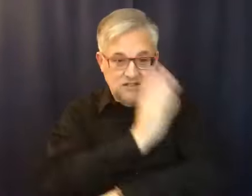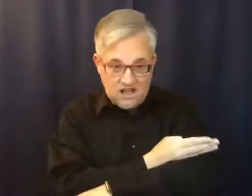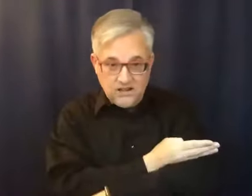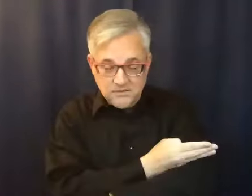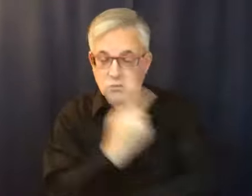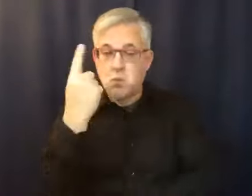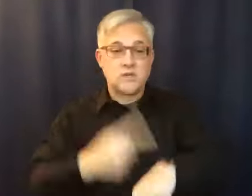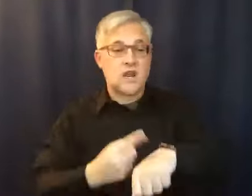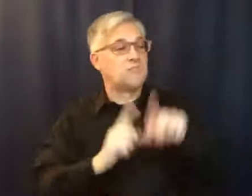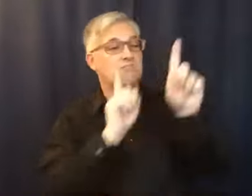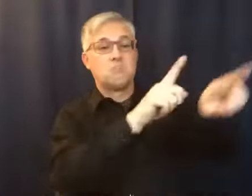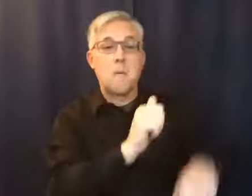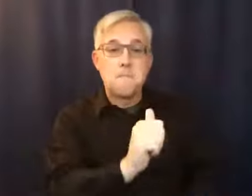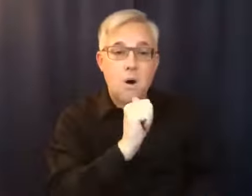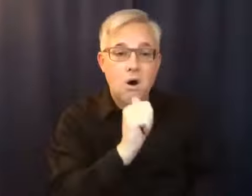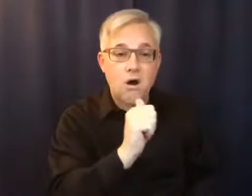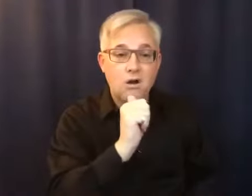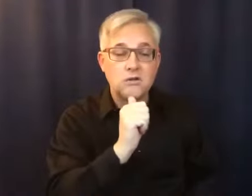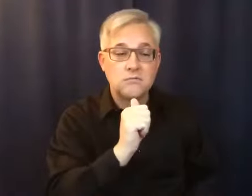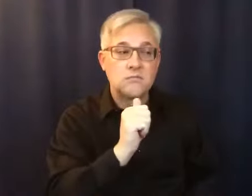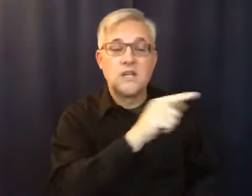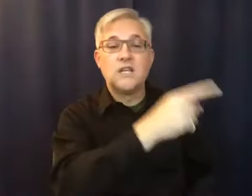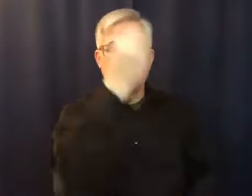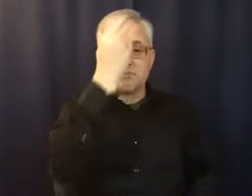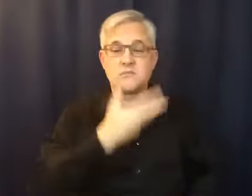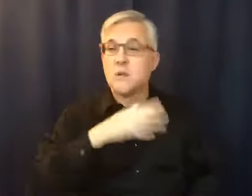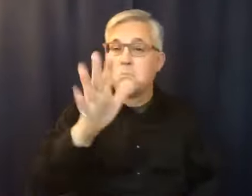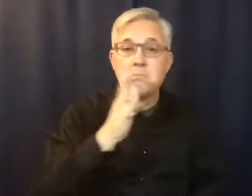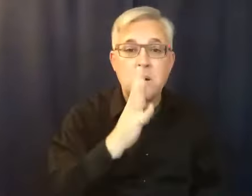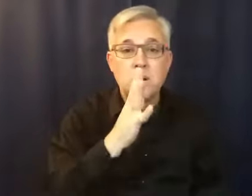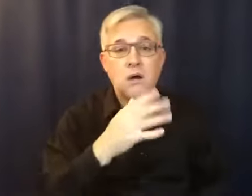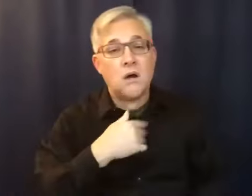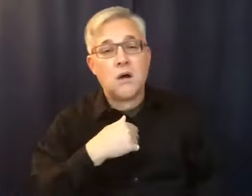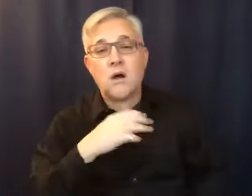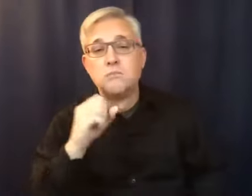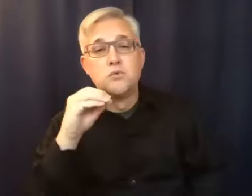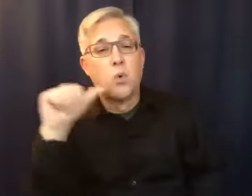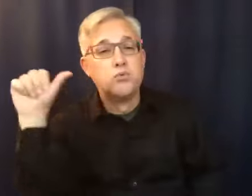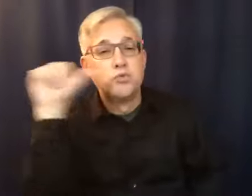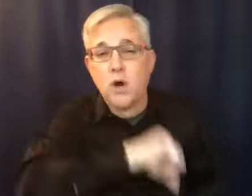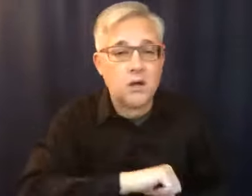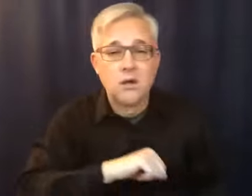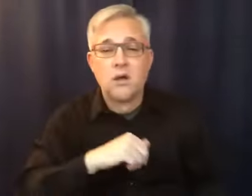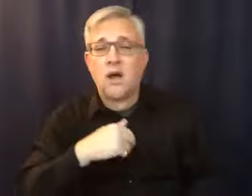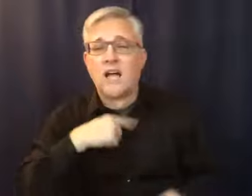one day. And he said, Mama, he said, I am so drunk. I don't know what my name is.